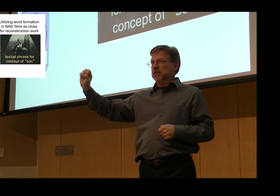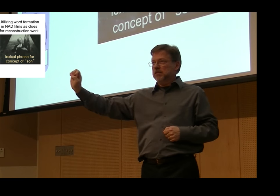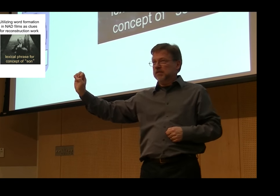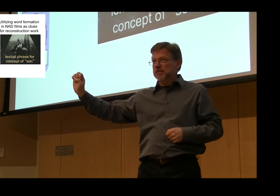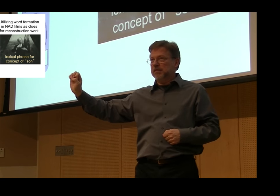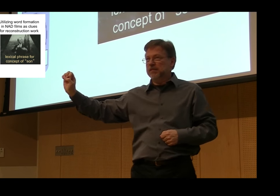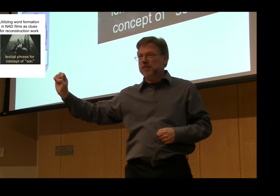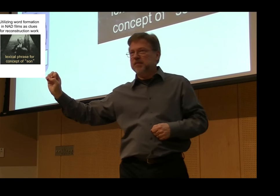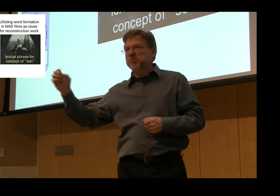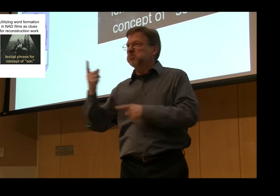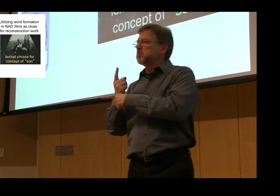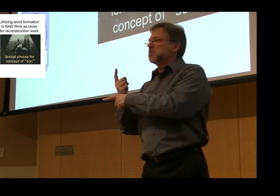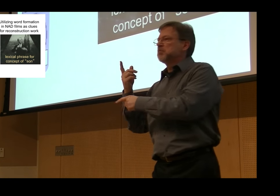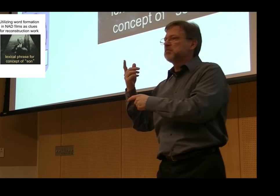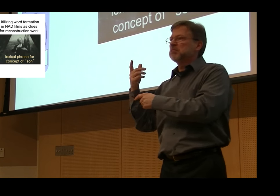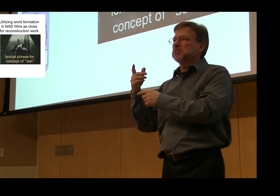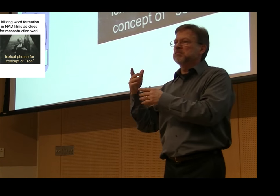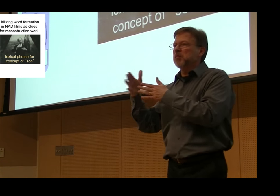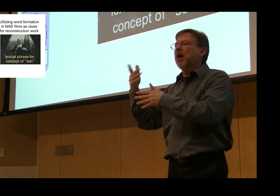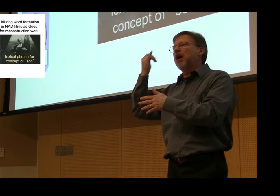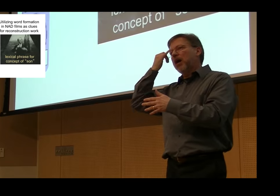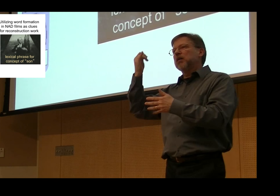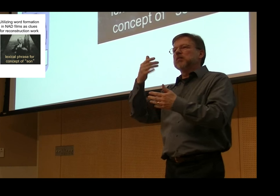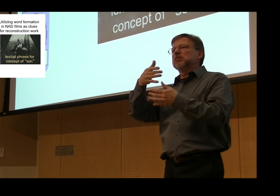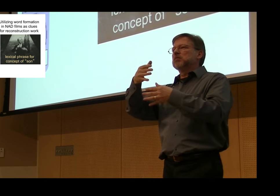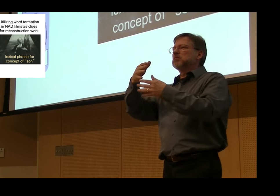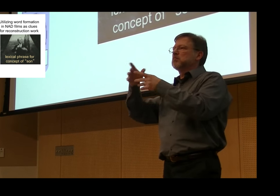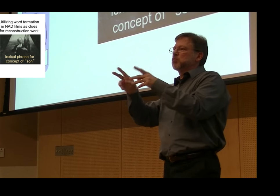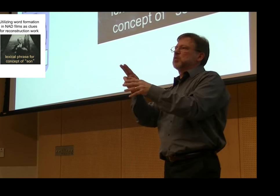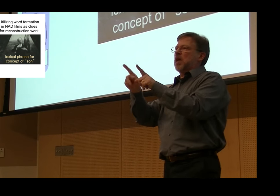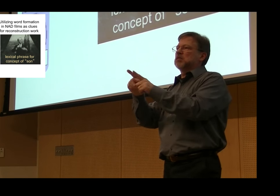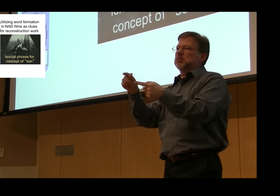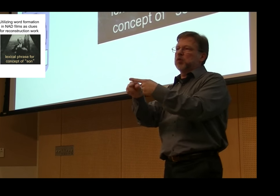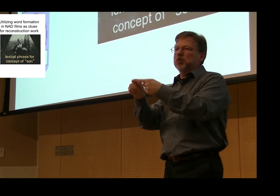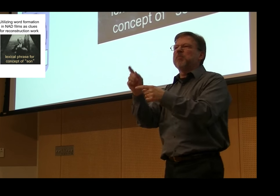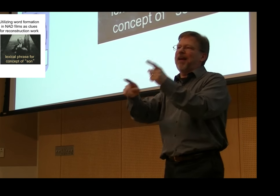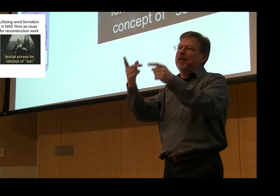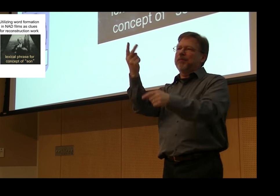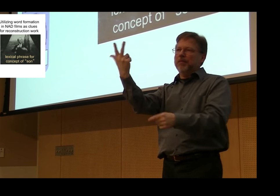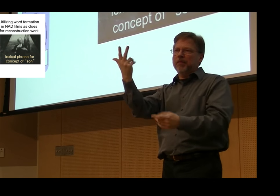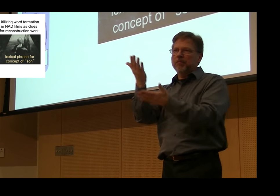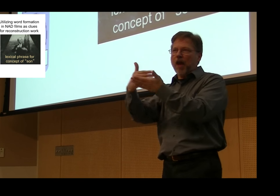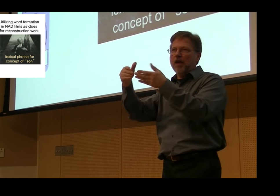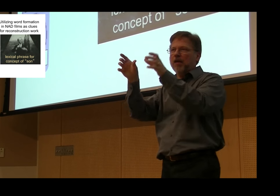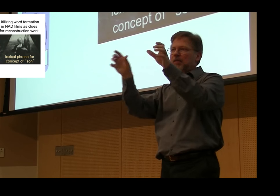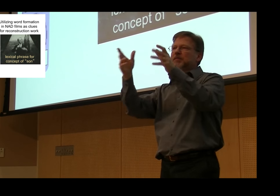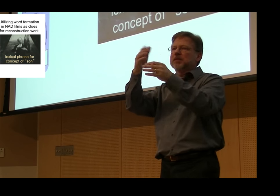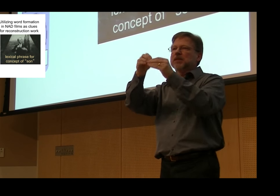phrases in order to produce concepts. The combination of two or more signs that